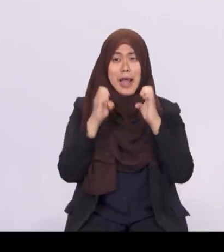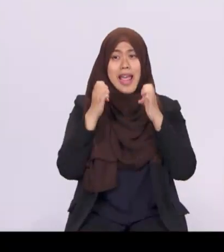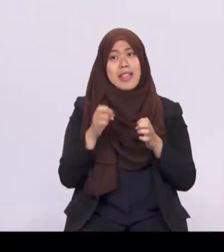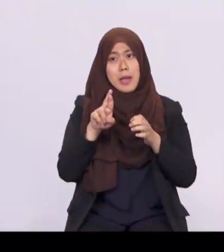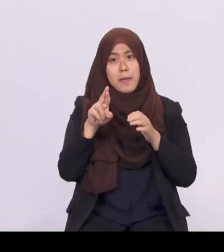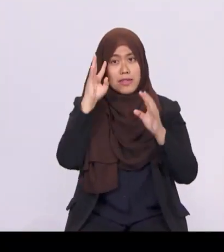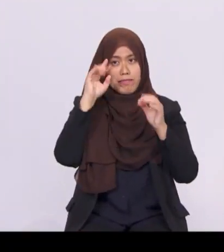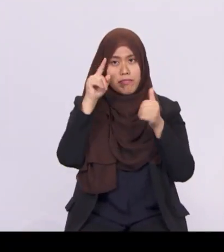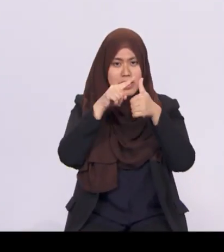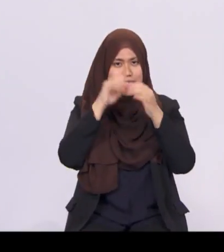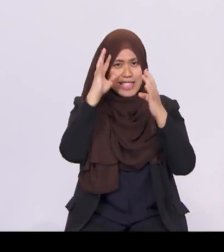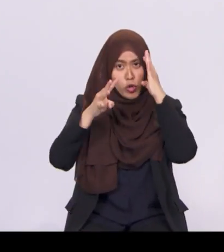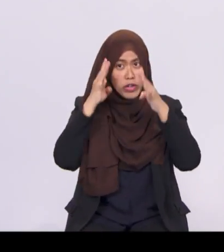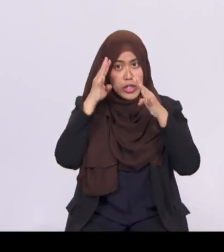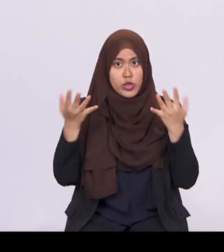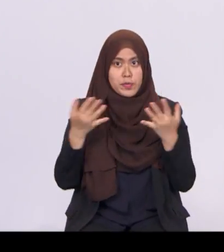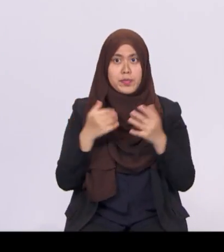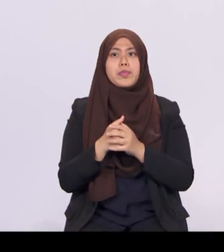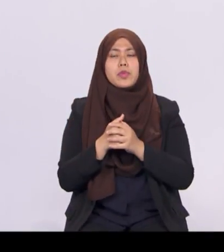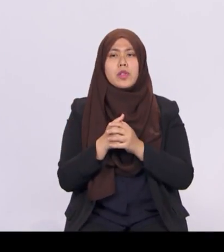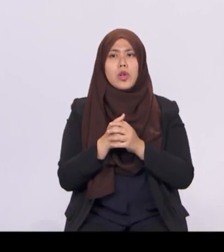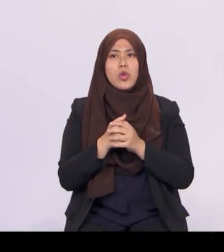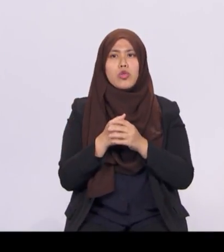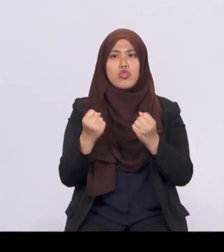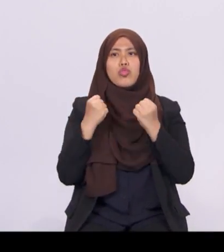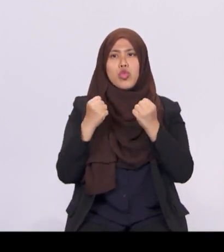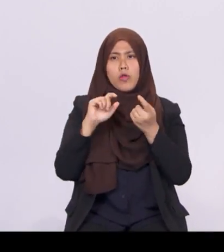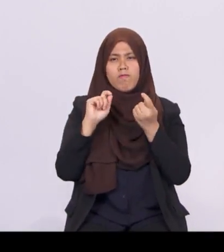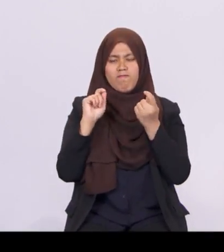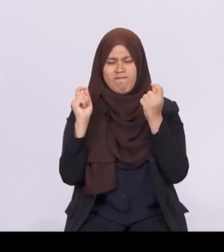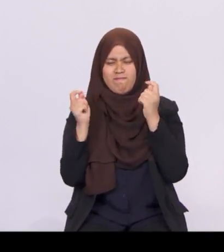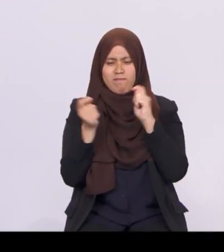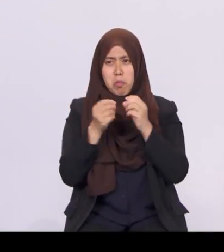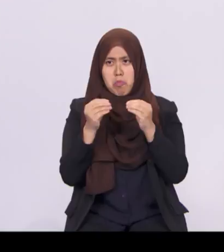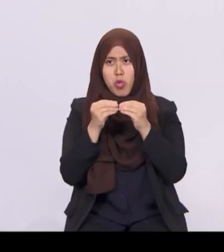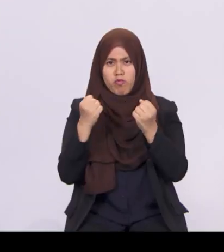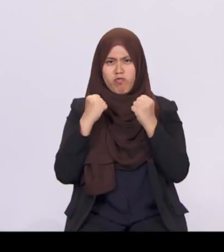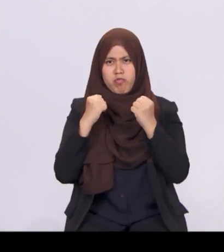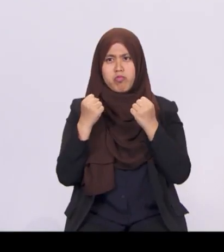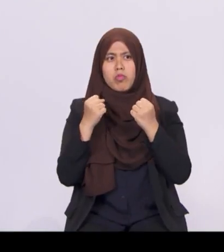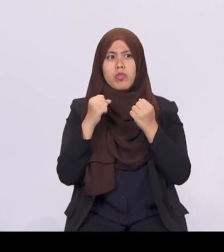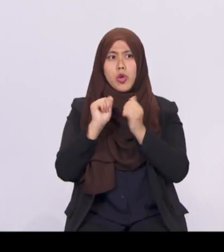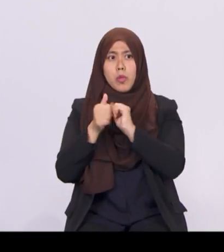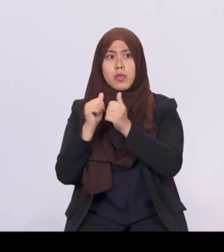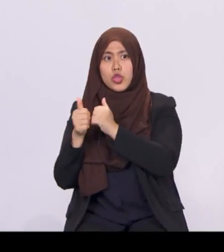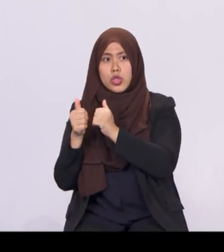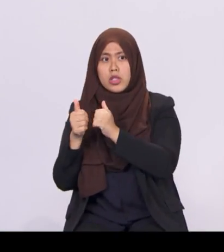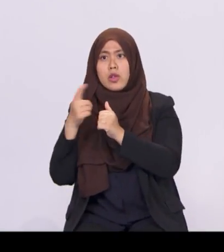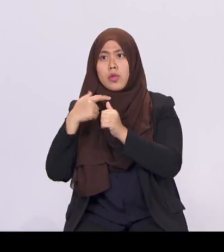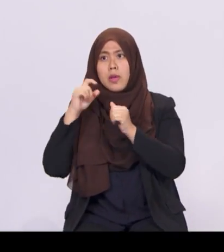With the rapid pace of change and greater competition, we must make innovation pervasive throughout our economy.